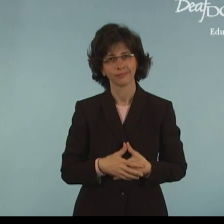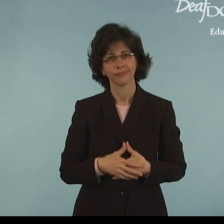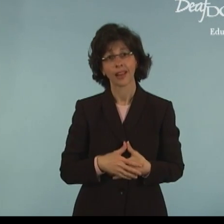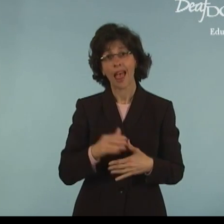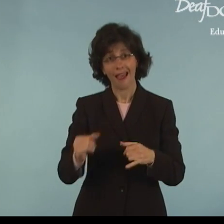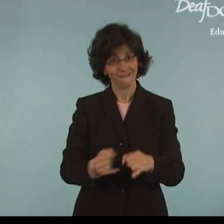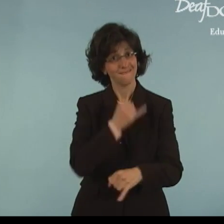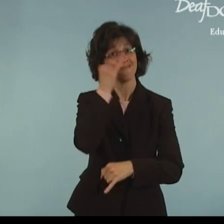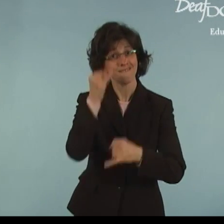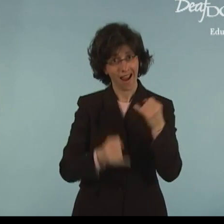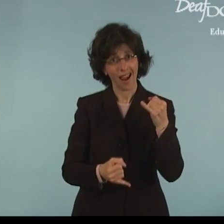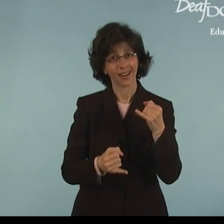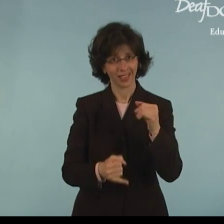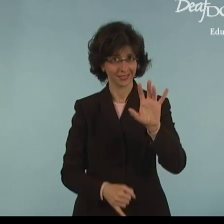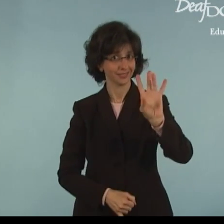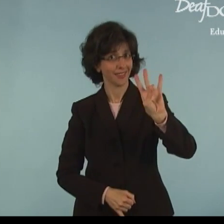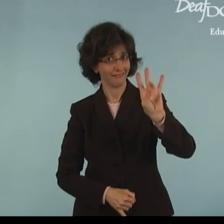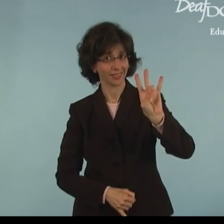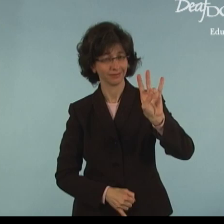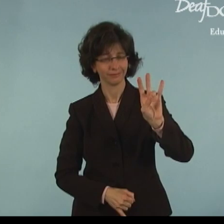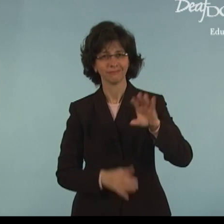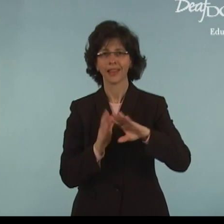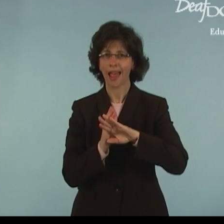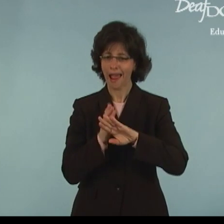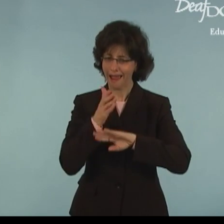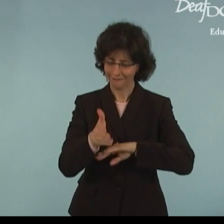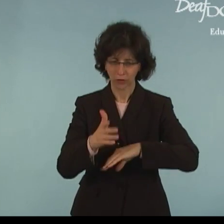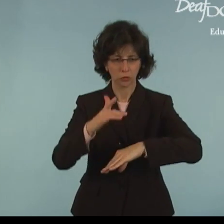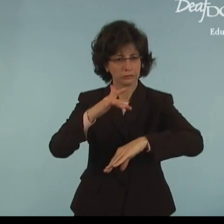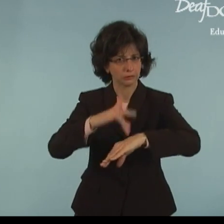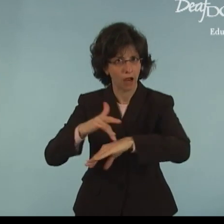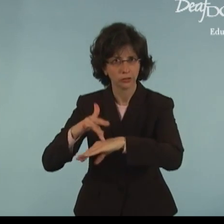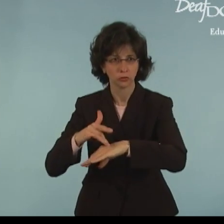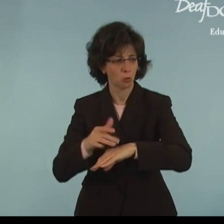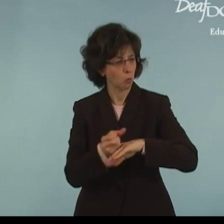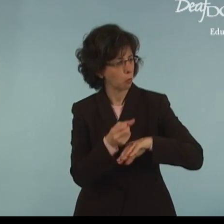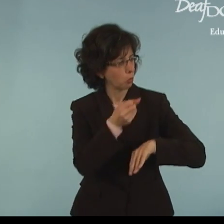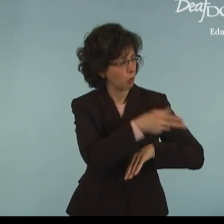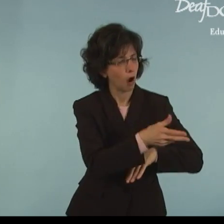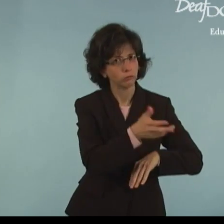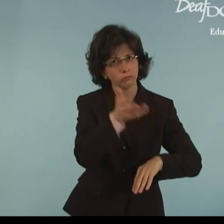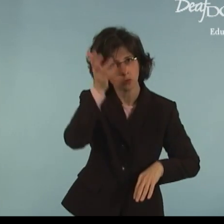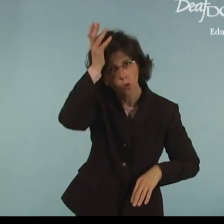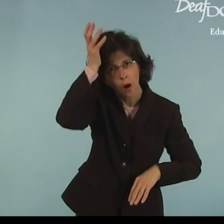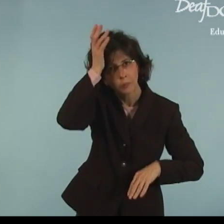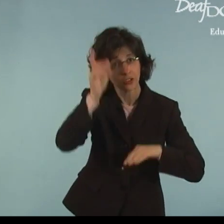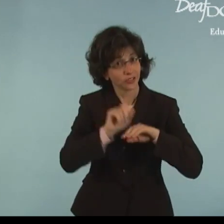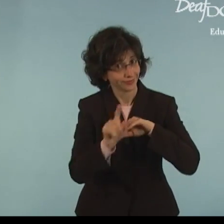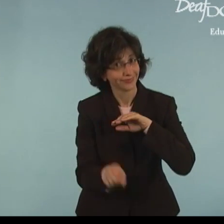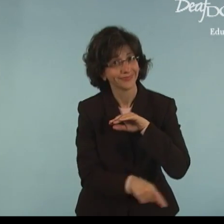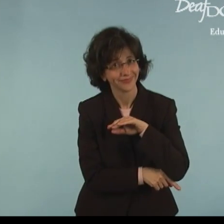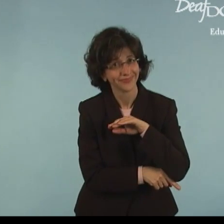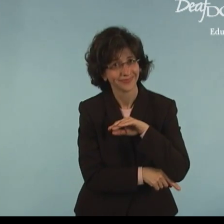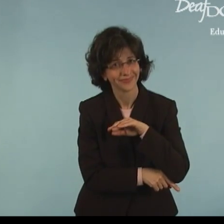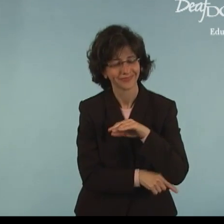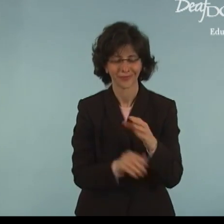And finally, seven, after handling and throwing out the garbage or trash,